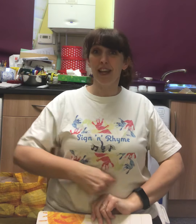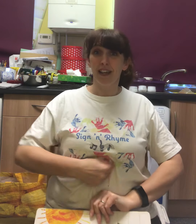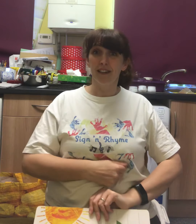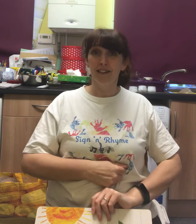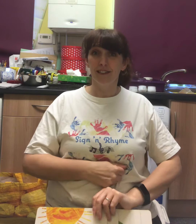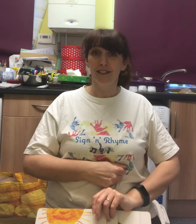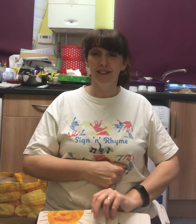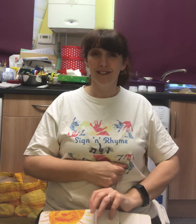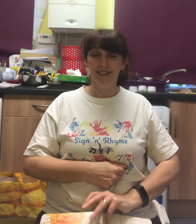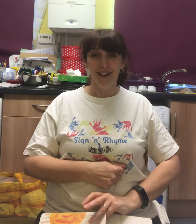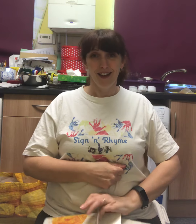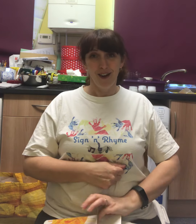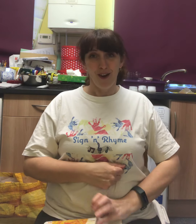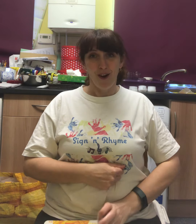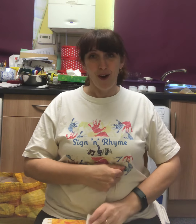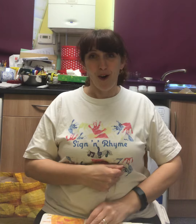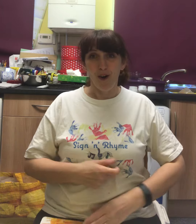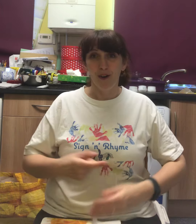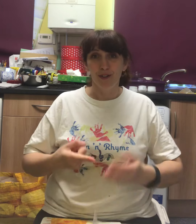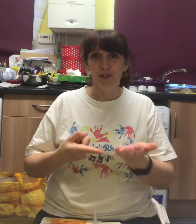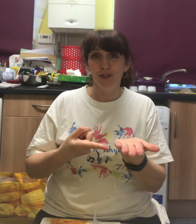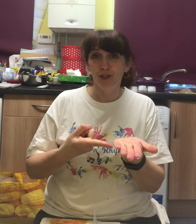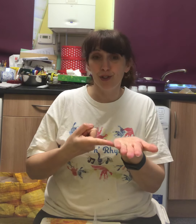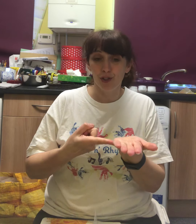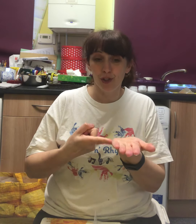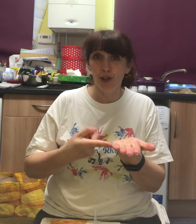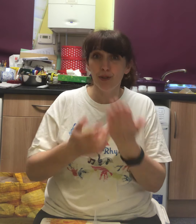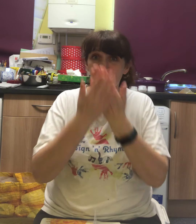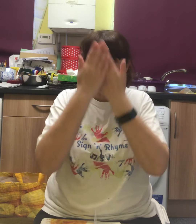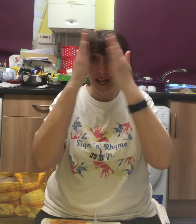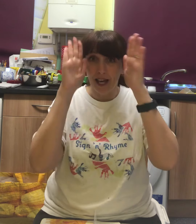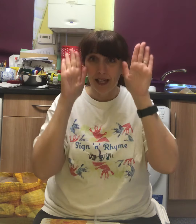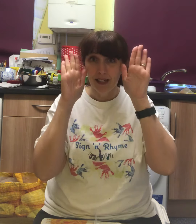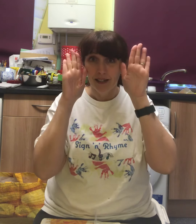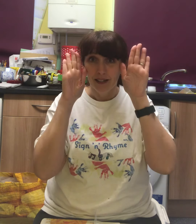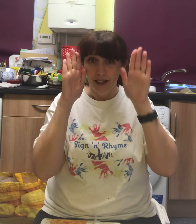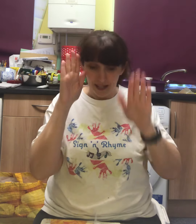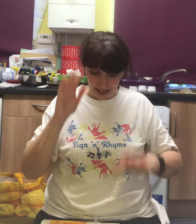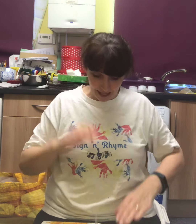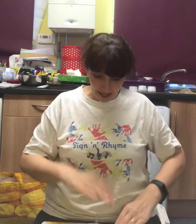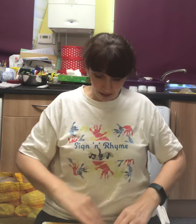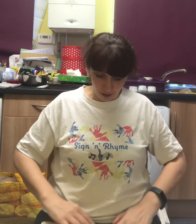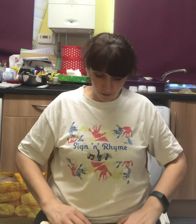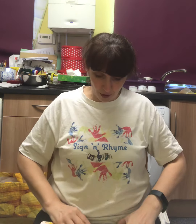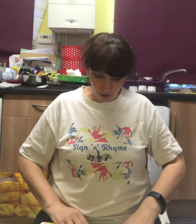On Tuesday, he ate through